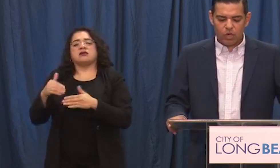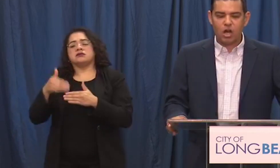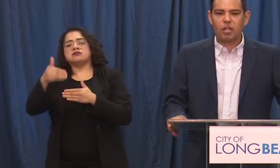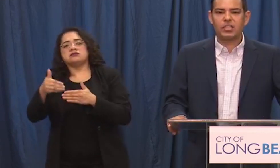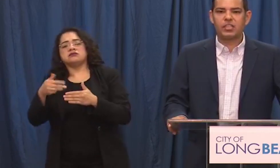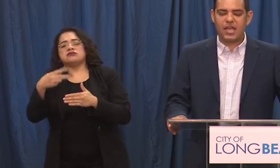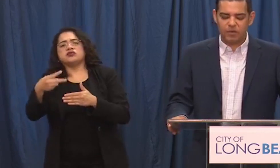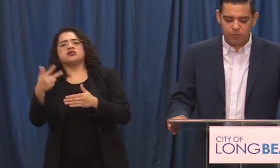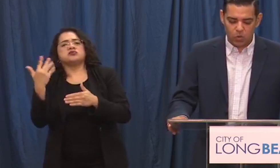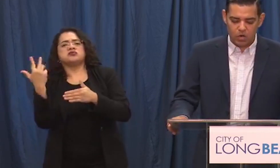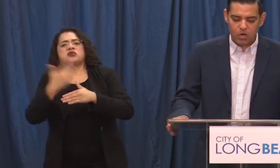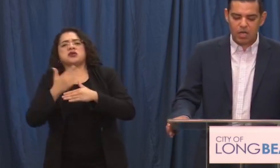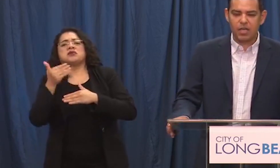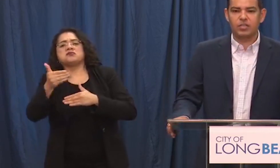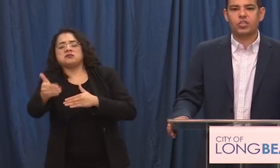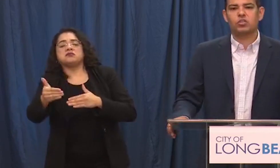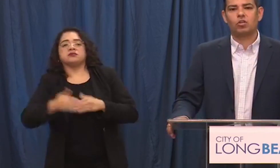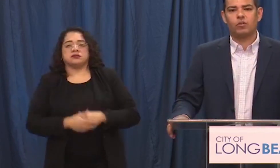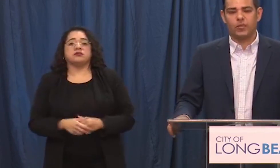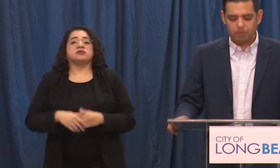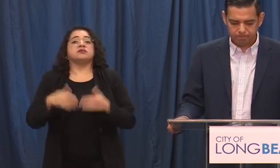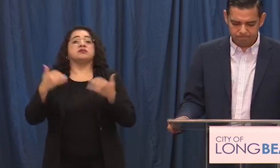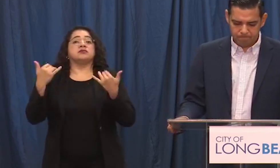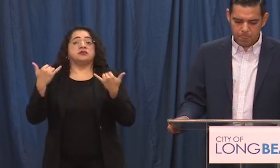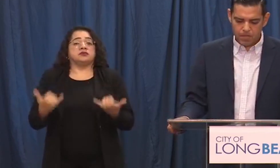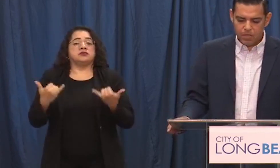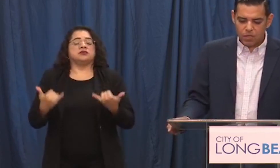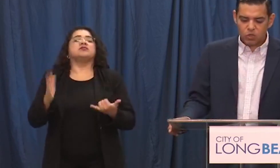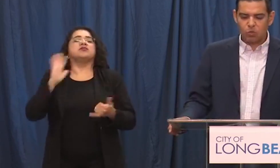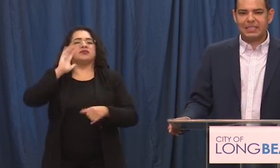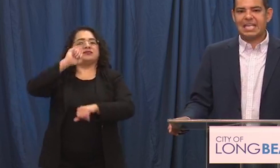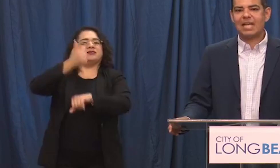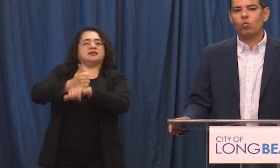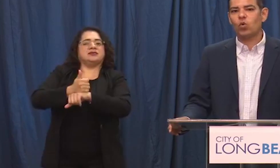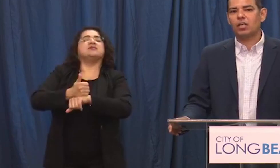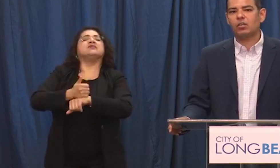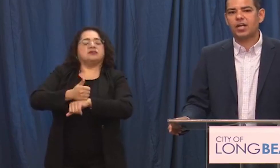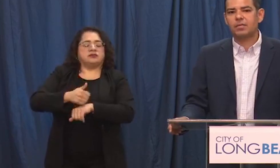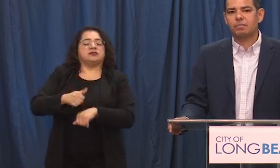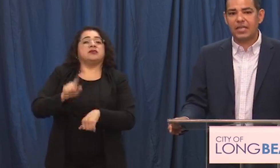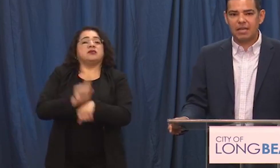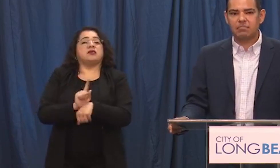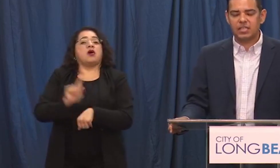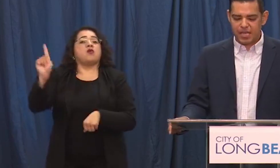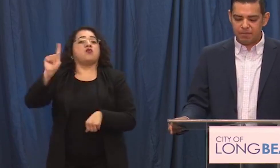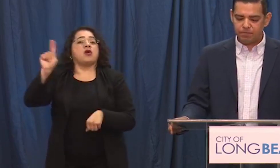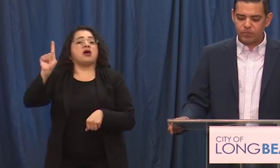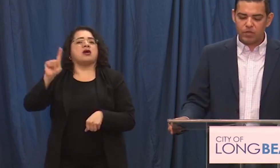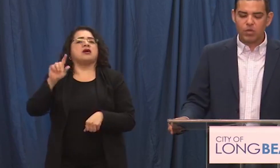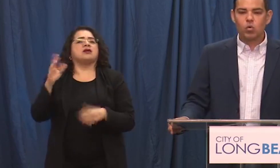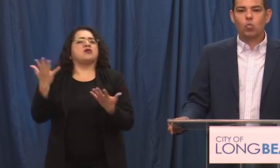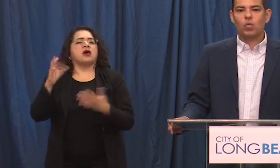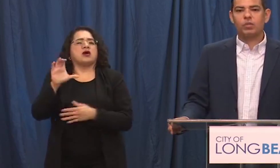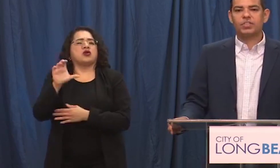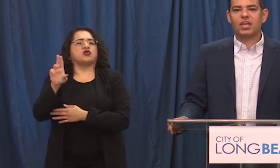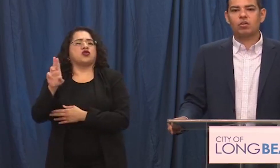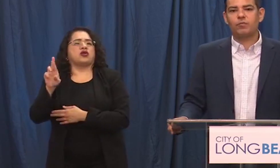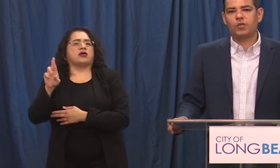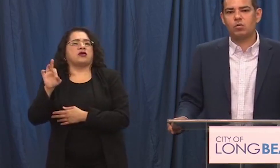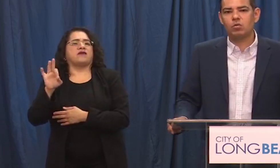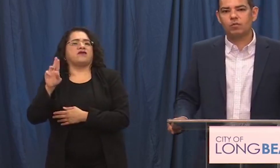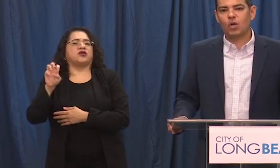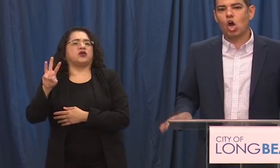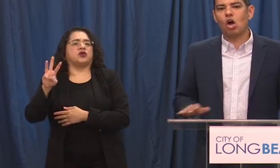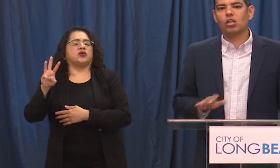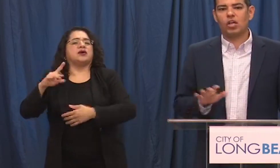We're calling today for an additional curfew so beginning at one o'clock p.m today we will set a